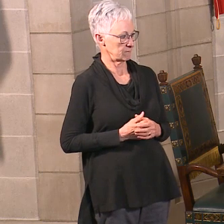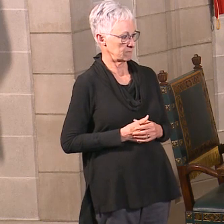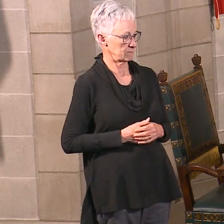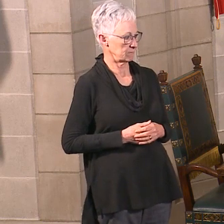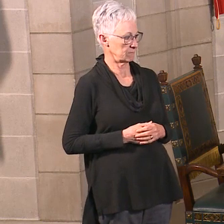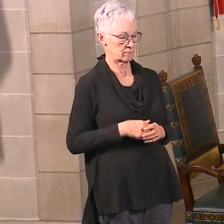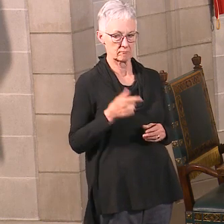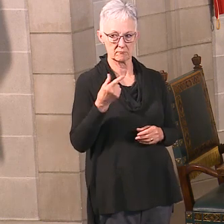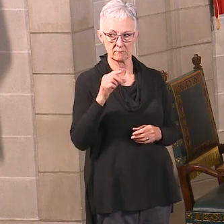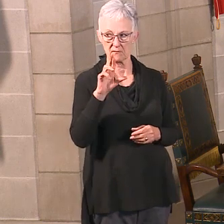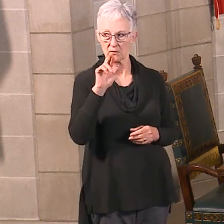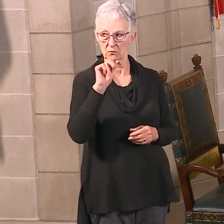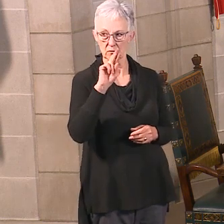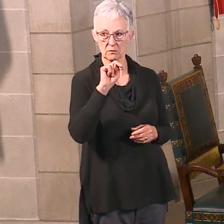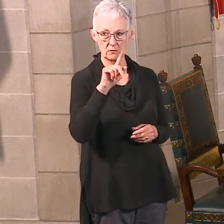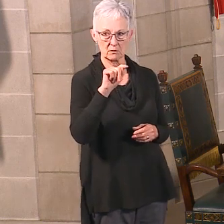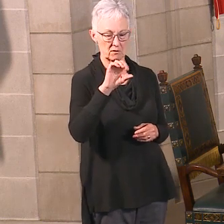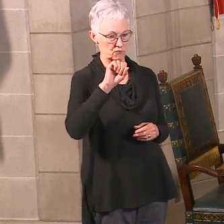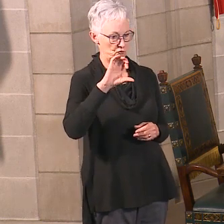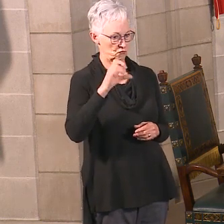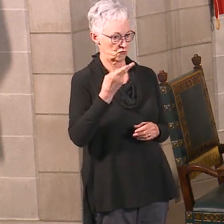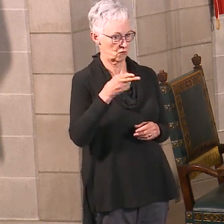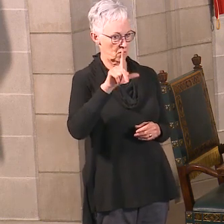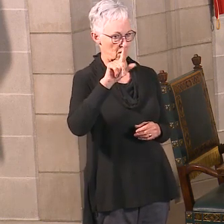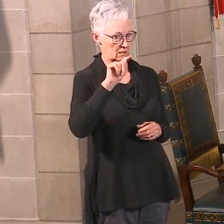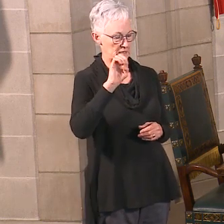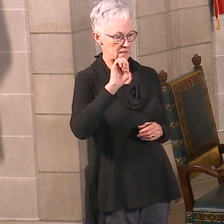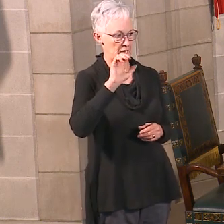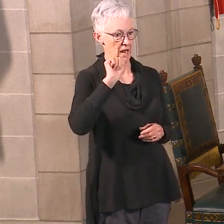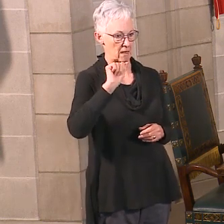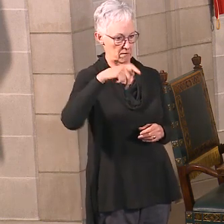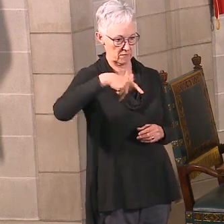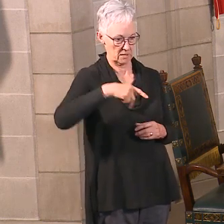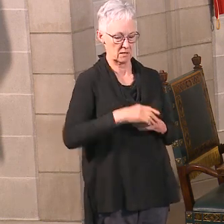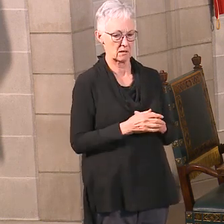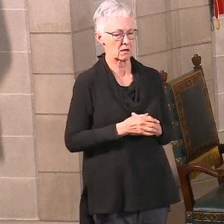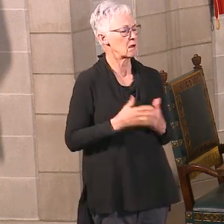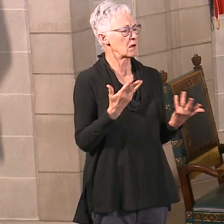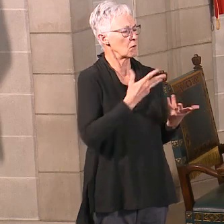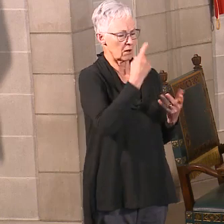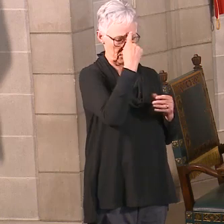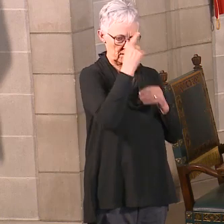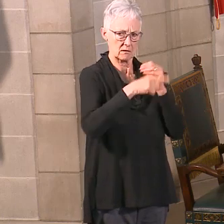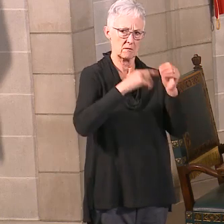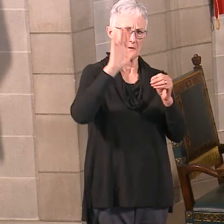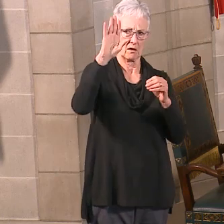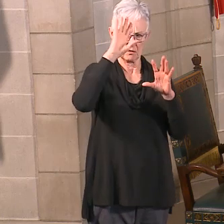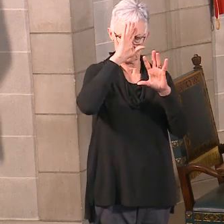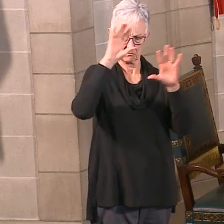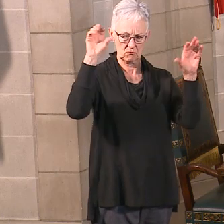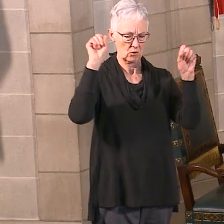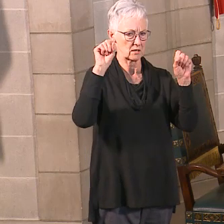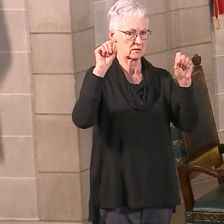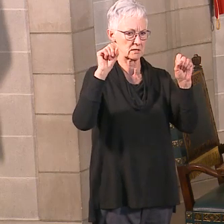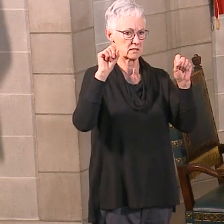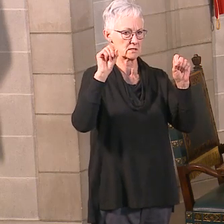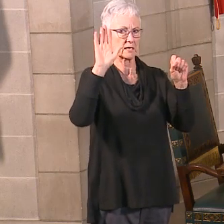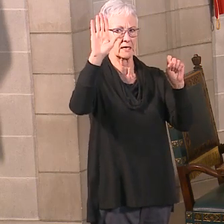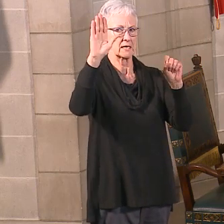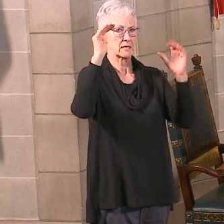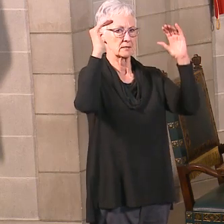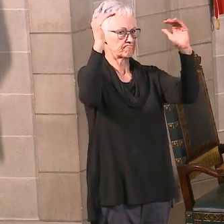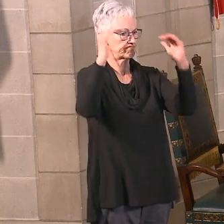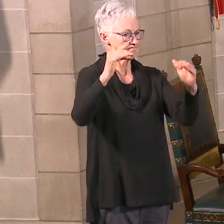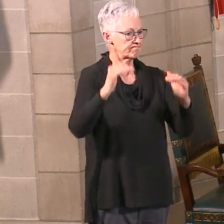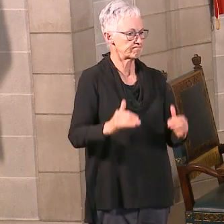Okay, from Grant Schulte of the Associated Press. What do you think of the White House reopening guidelines, specifically the emphasis on local control?